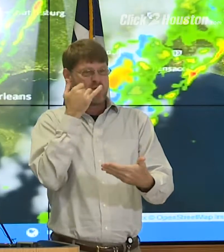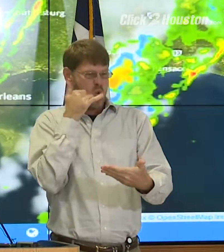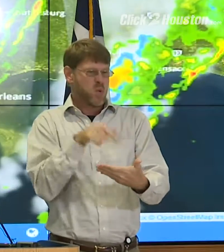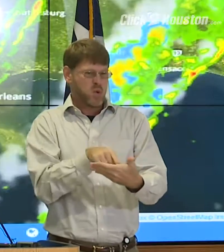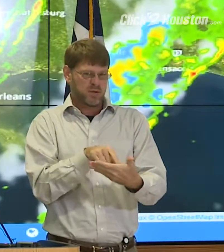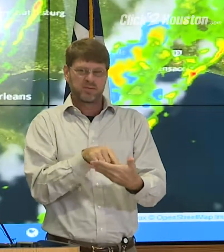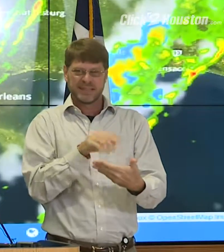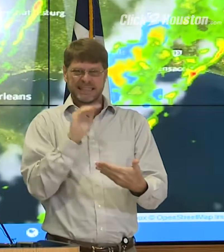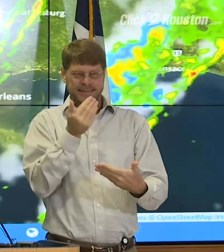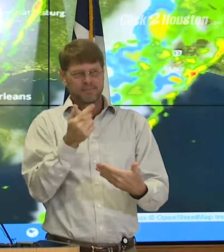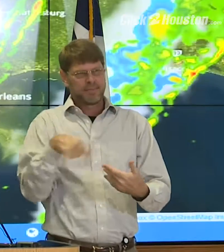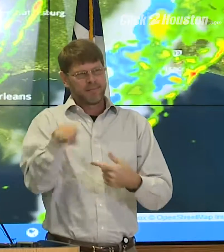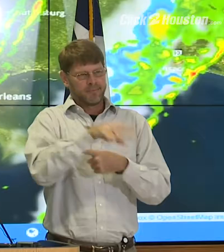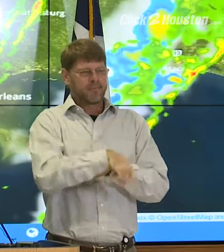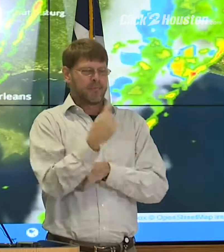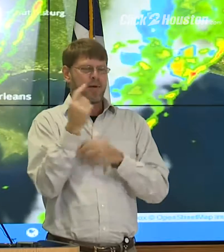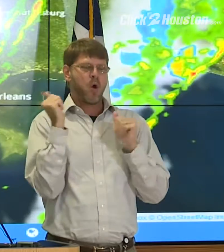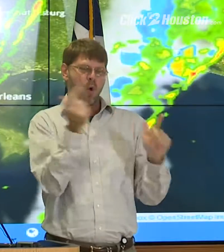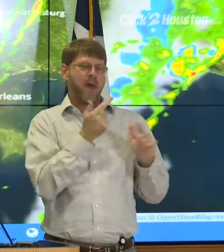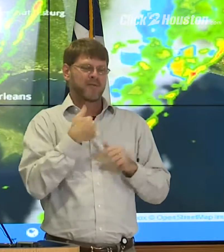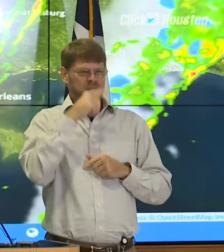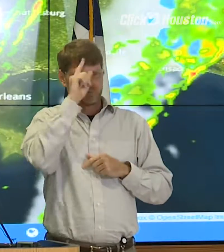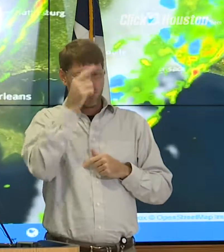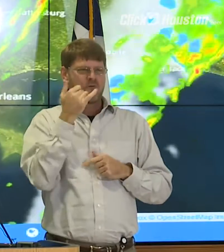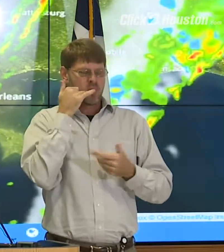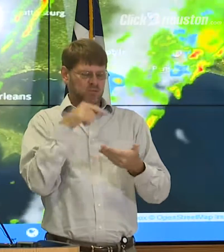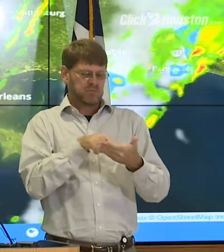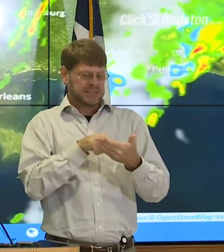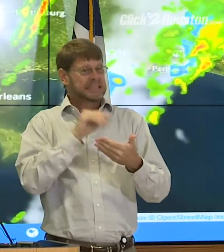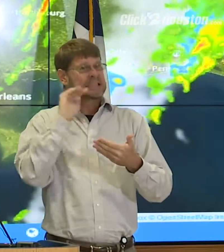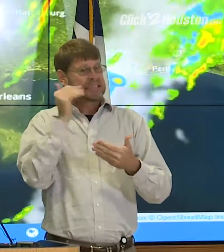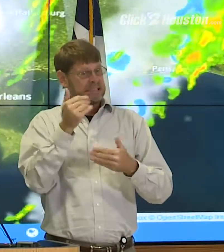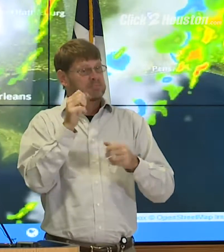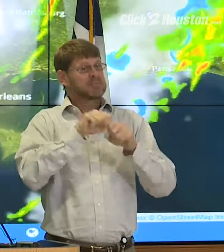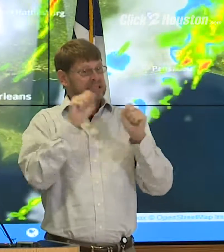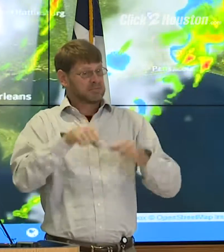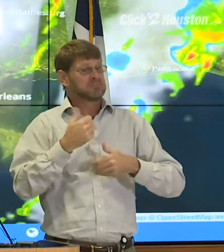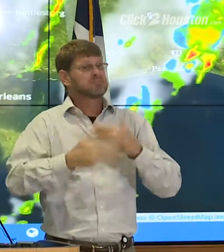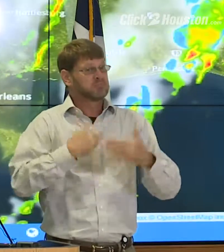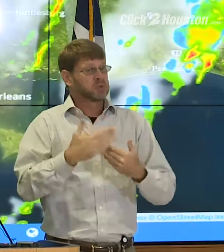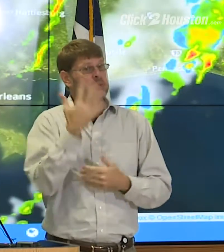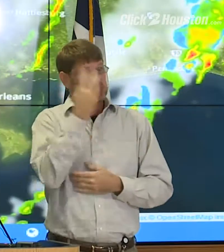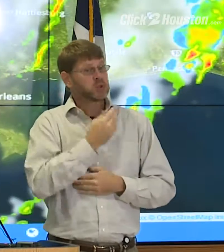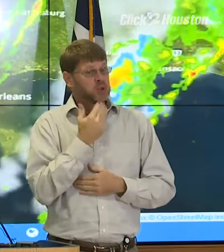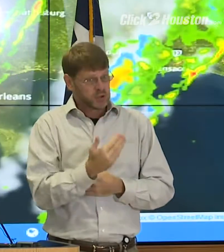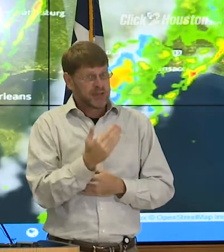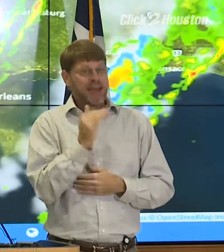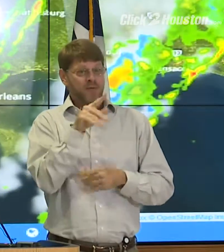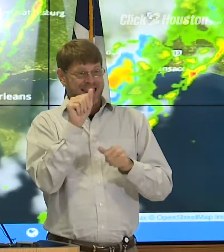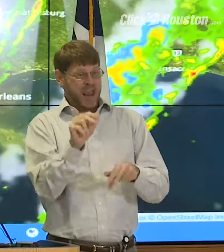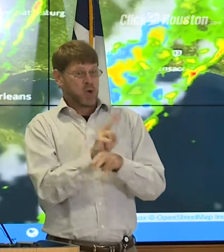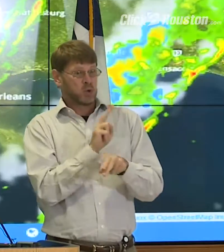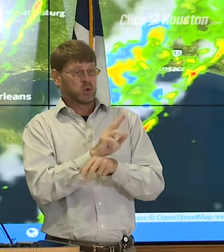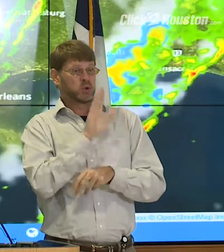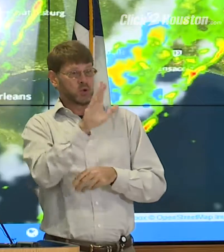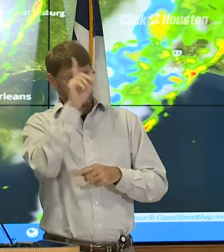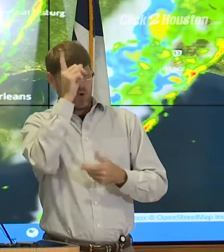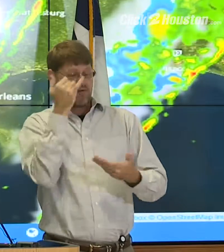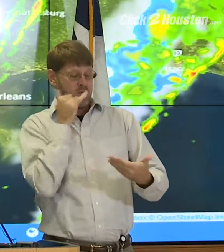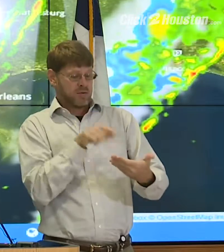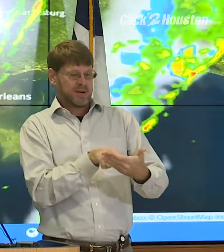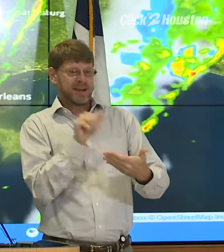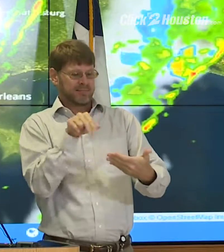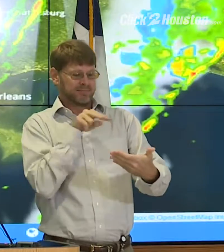Everybody seems to have those, and those systems have stayed up pretty well, so if they get to their smartphones or if they have a smartphone,